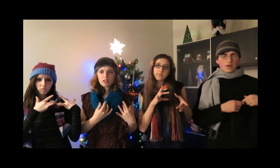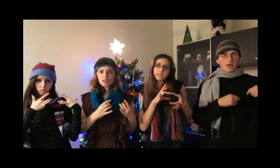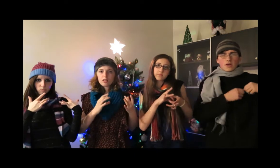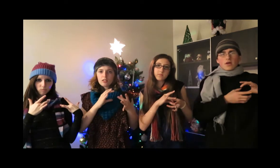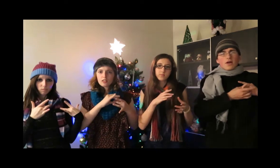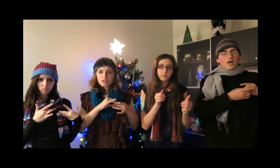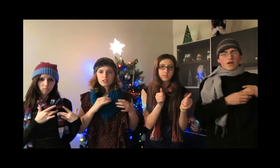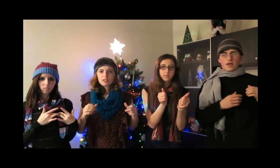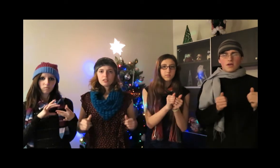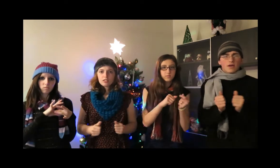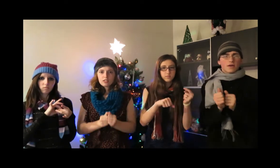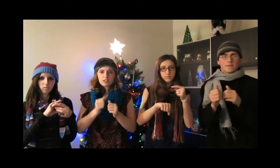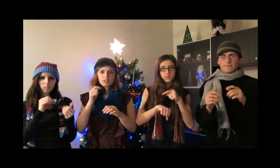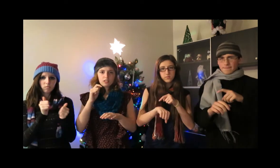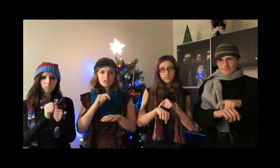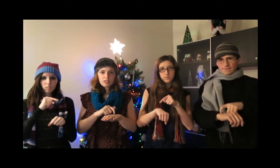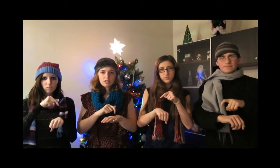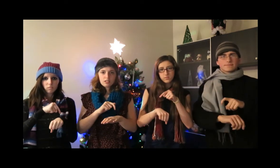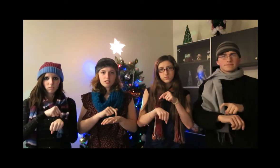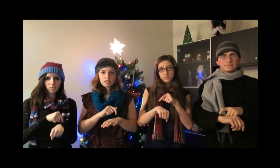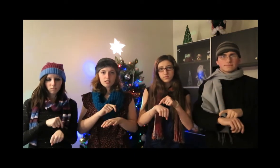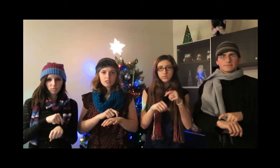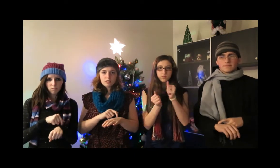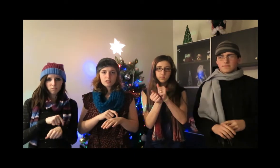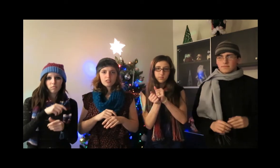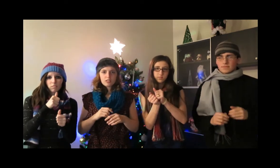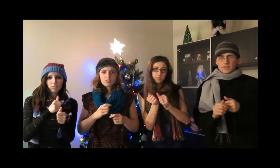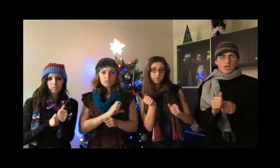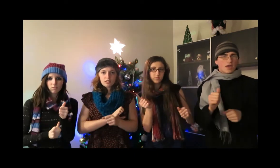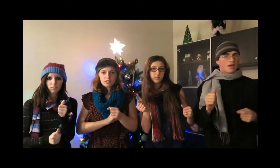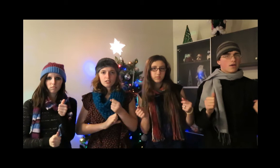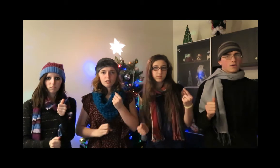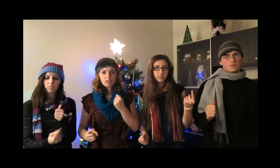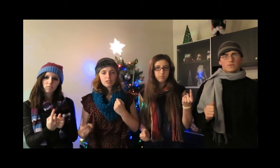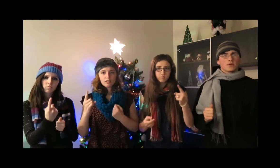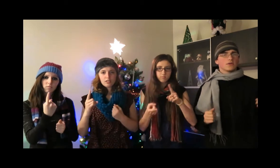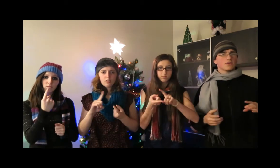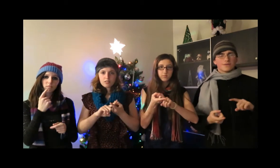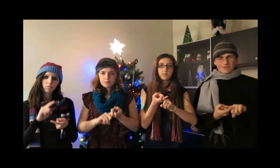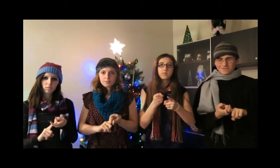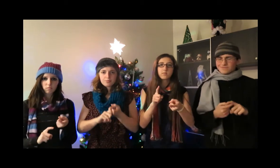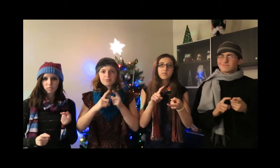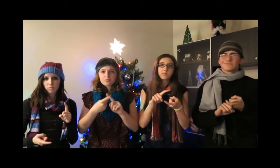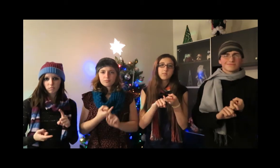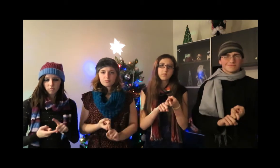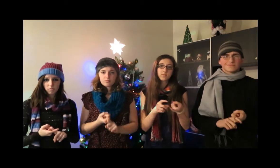hearts And everyone would have a